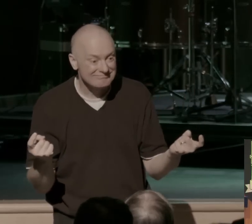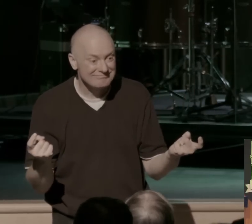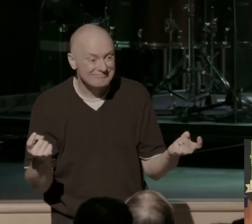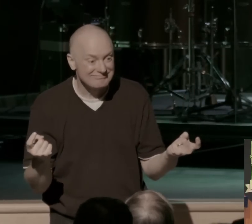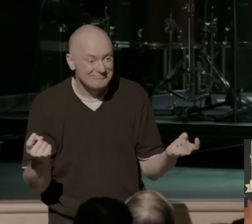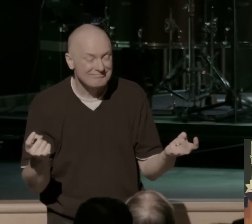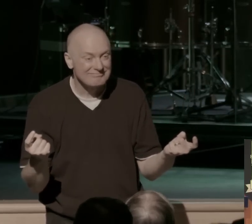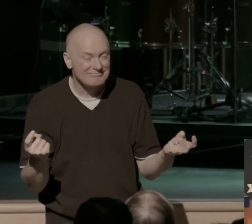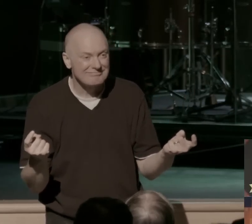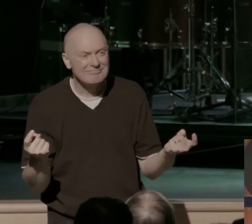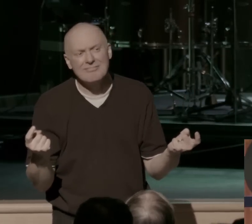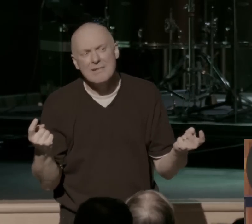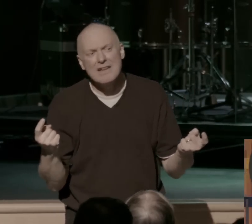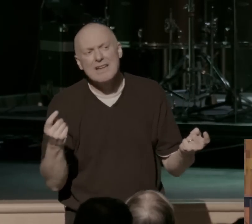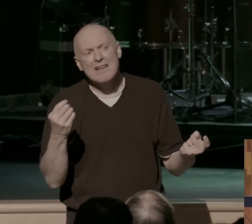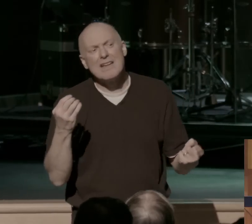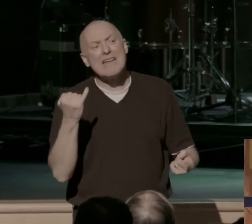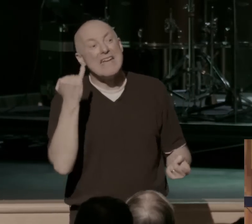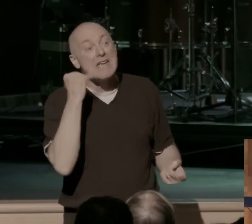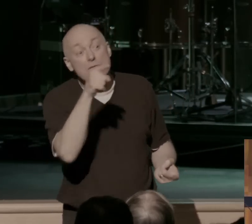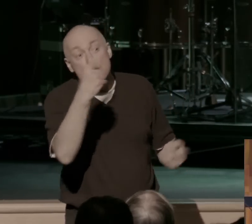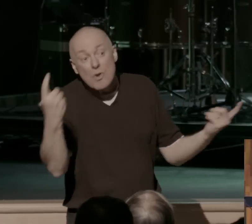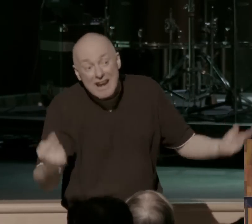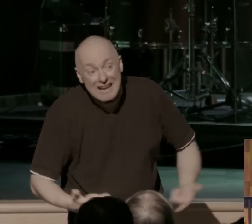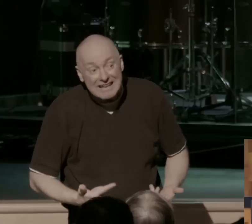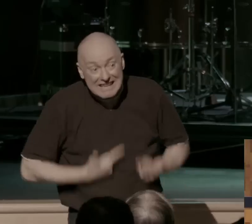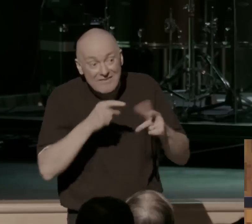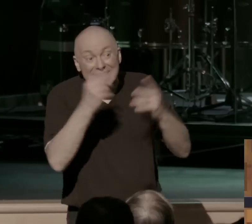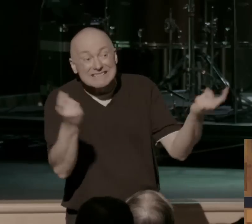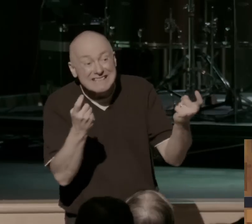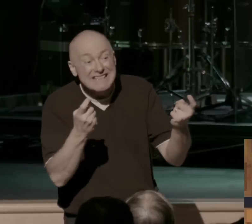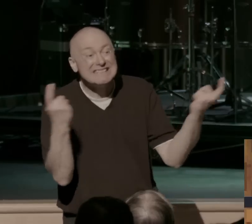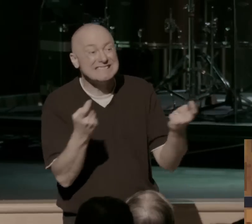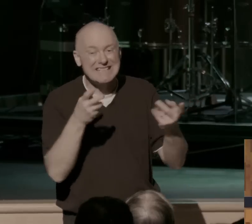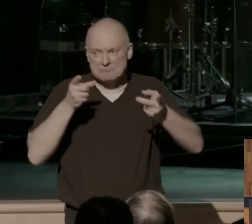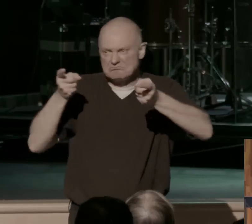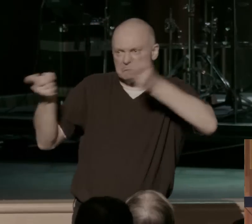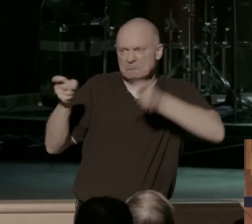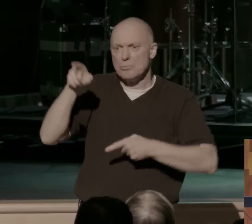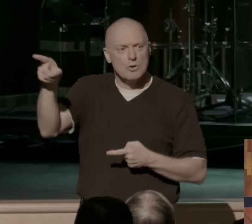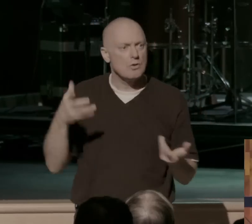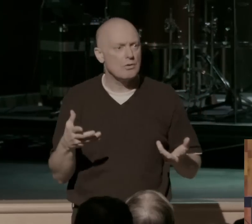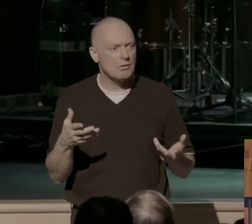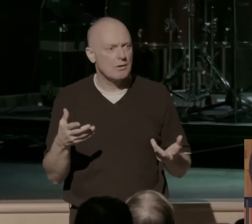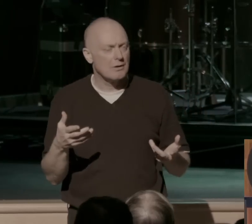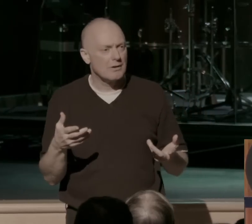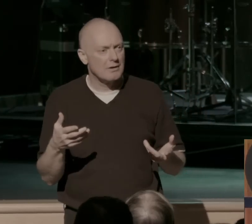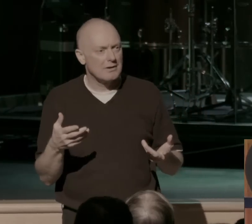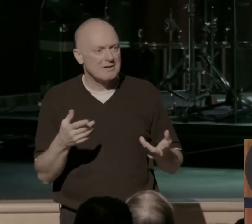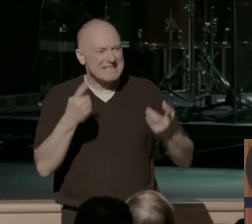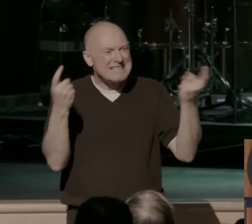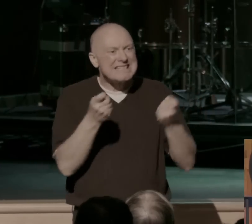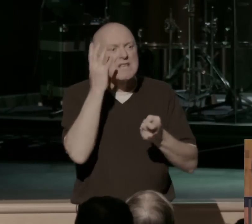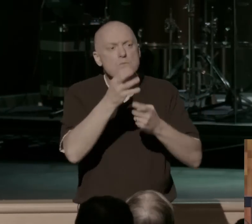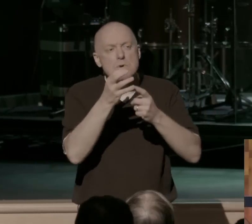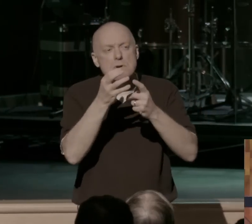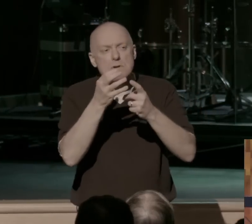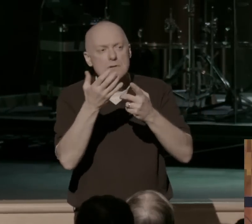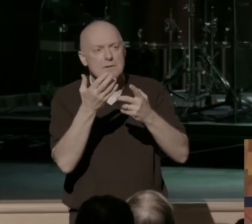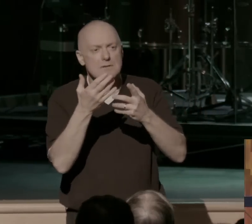He's saying, hey, if you're living in sin, sin owns you, and sin's a horrible taskmaster. Sin will beat you down. Sin will be